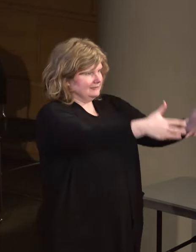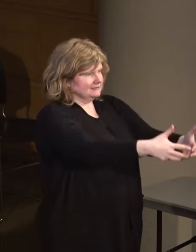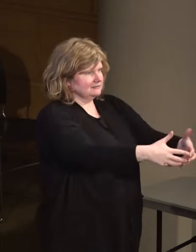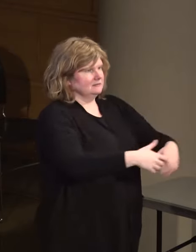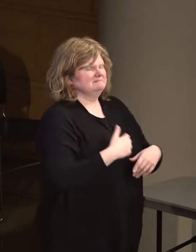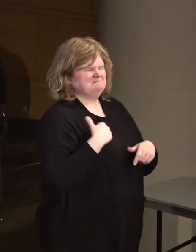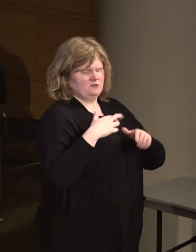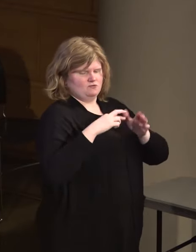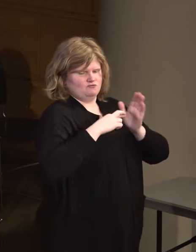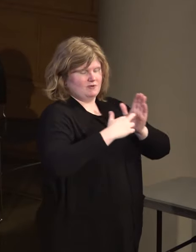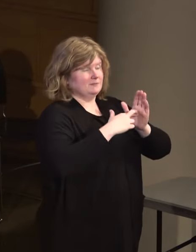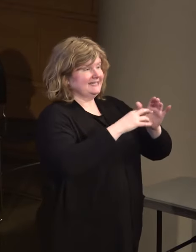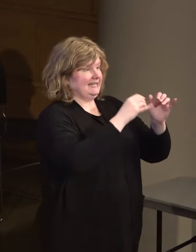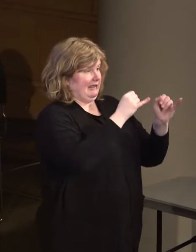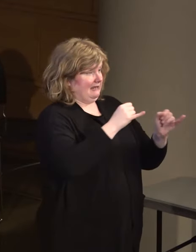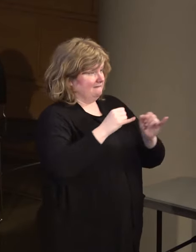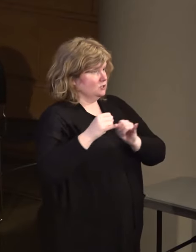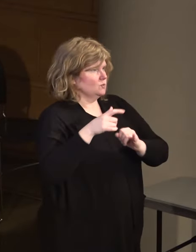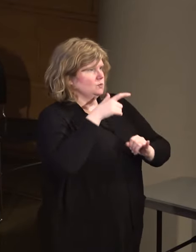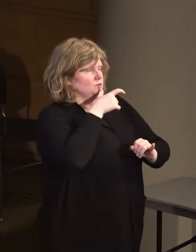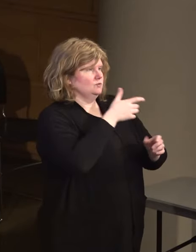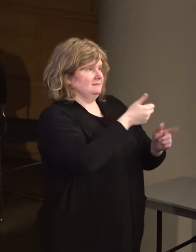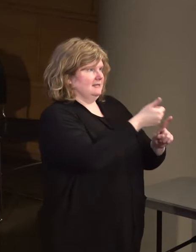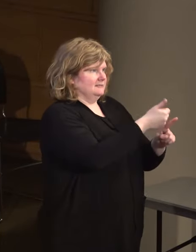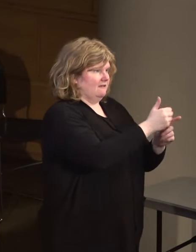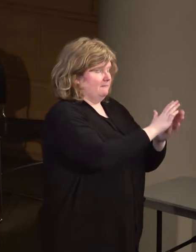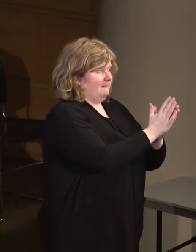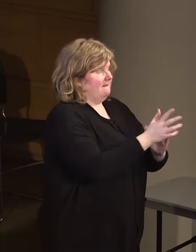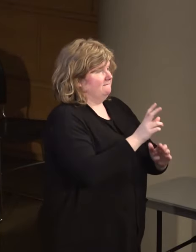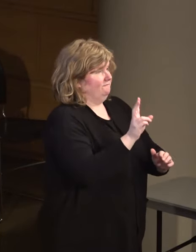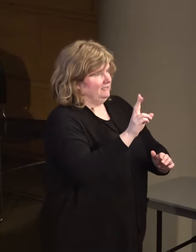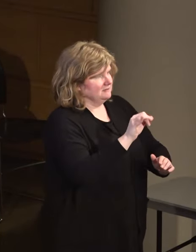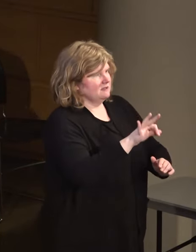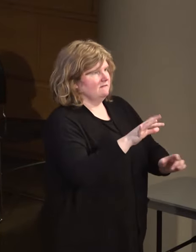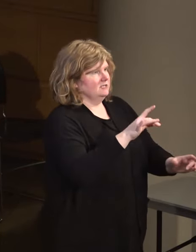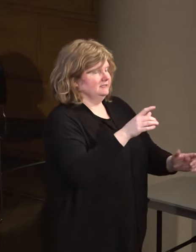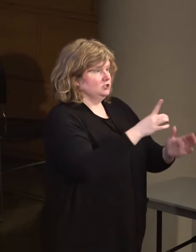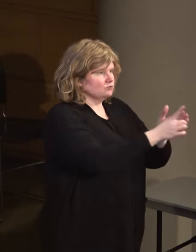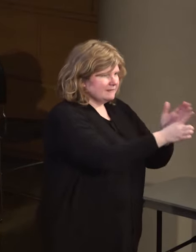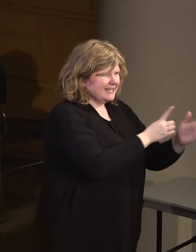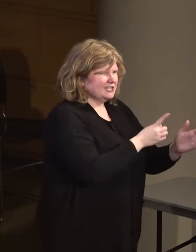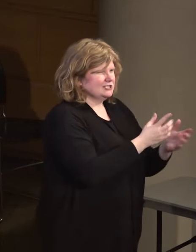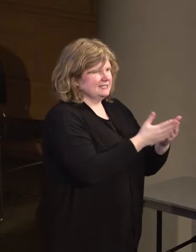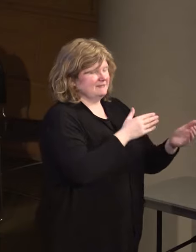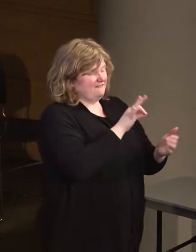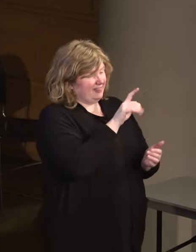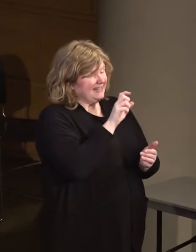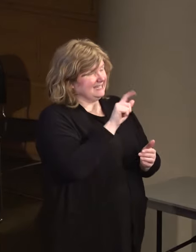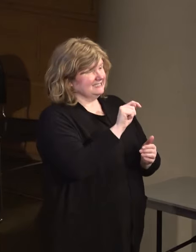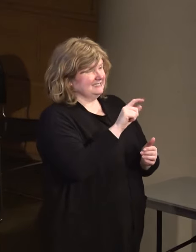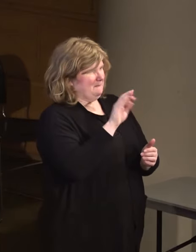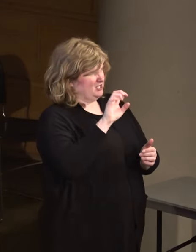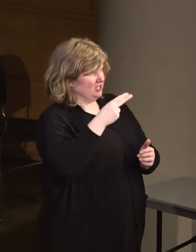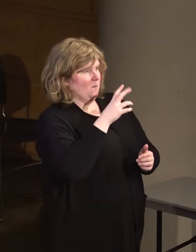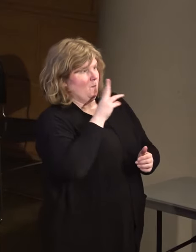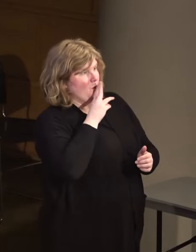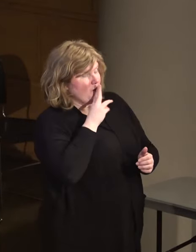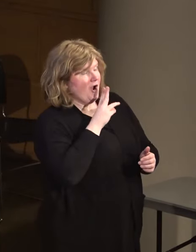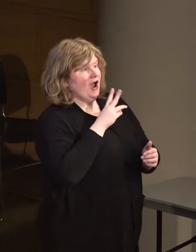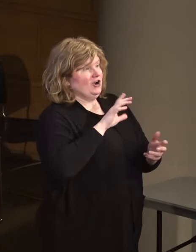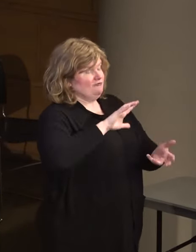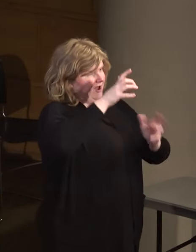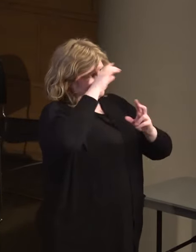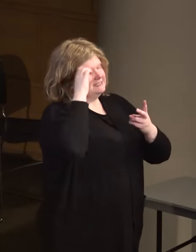representing individuals who have been victims of discrimination, whether that be in the Flint water crisis, or the black farmers